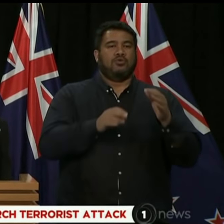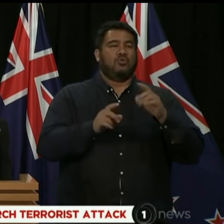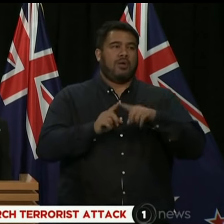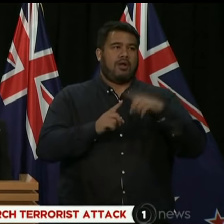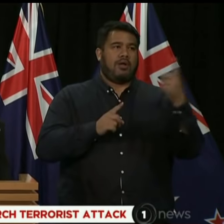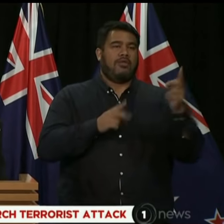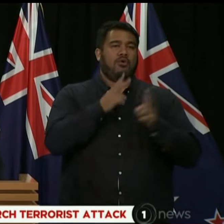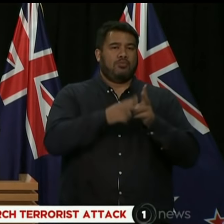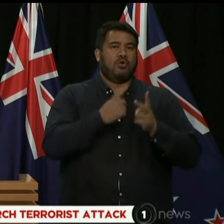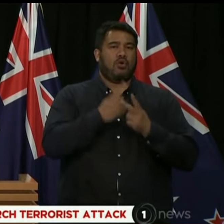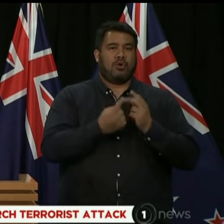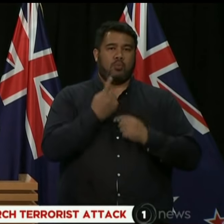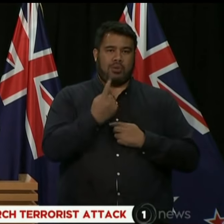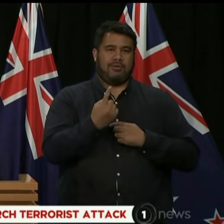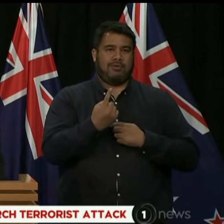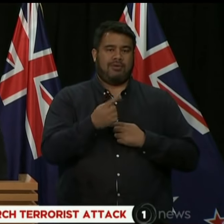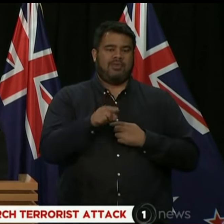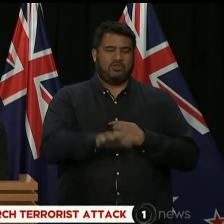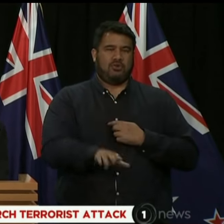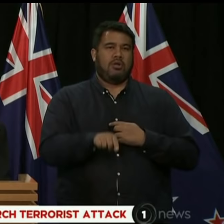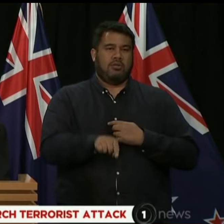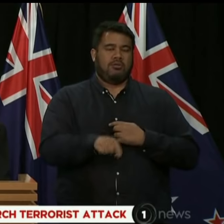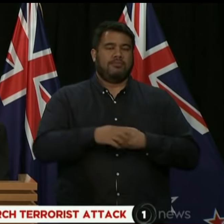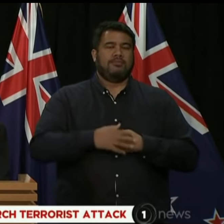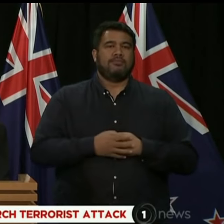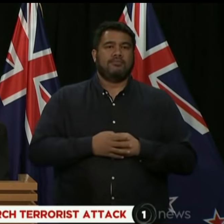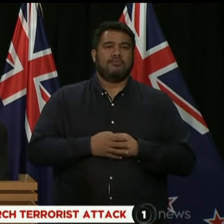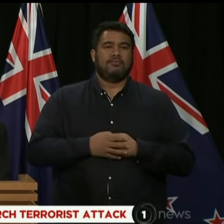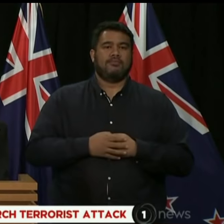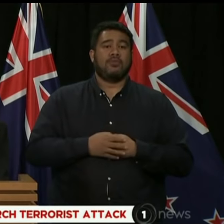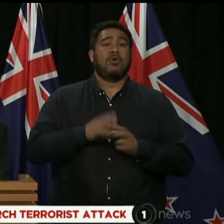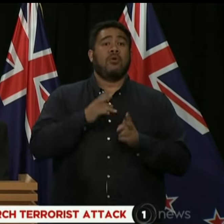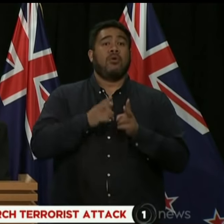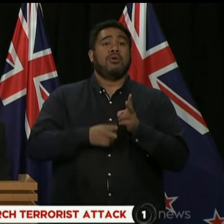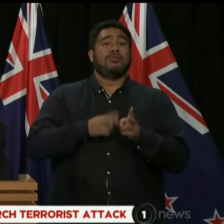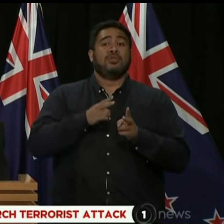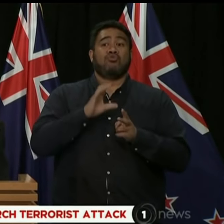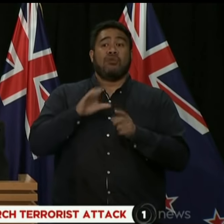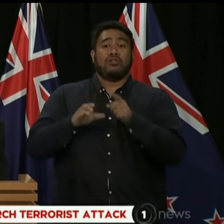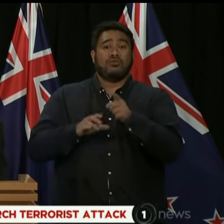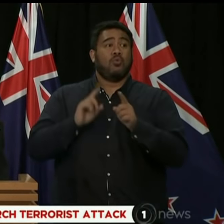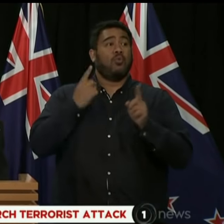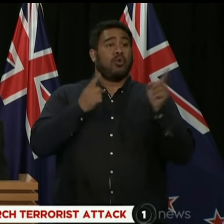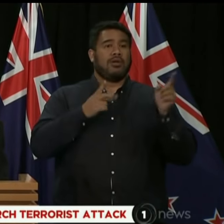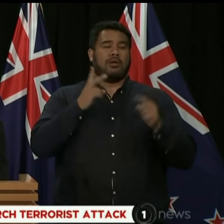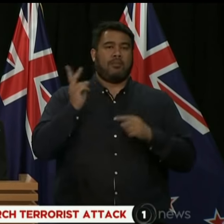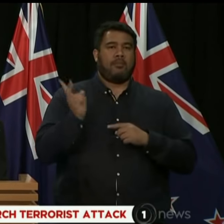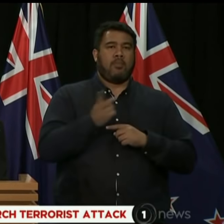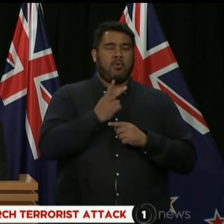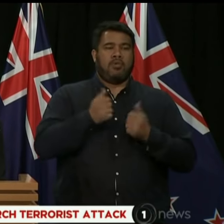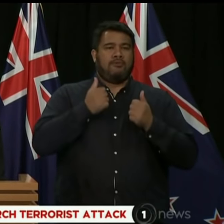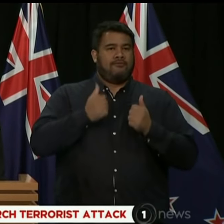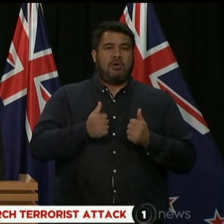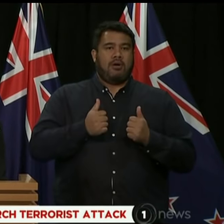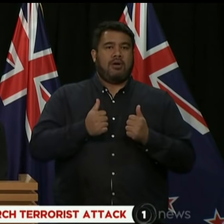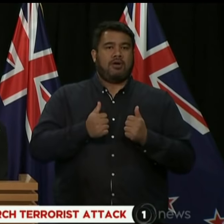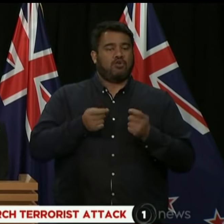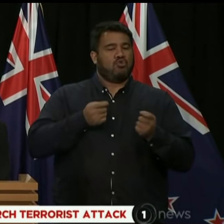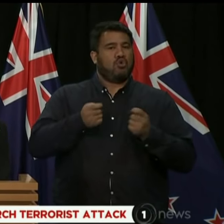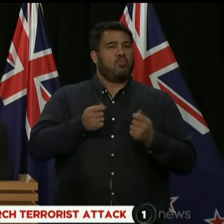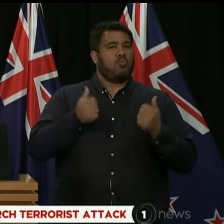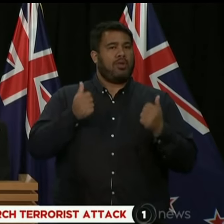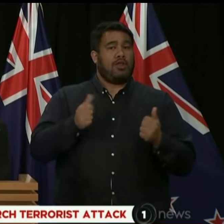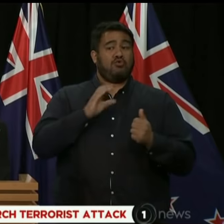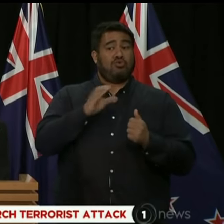I am advised that the hospital is well-equipped and coping well. There are available